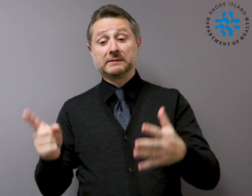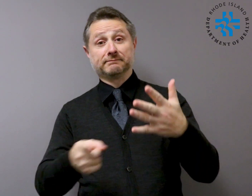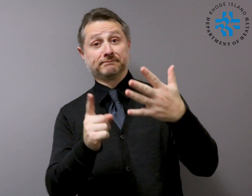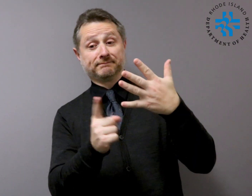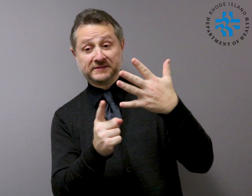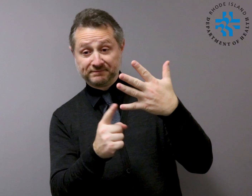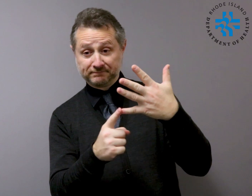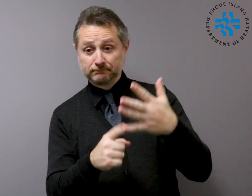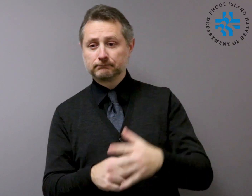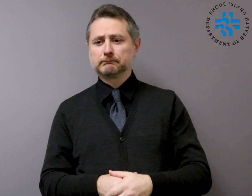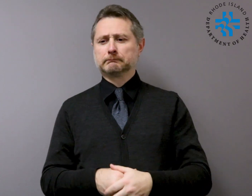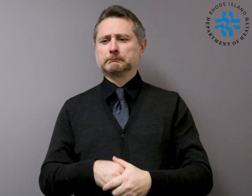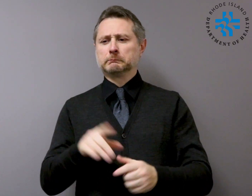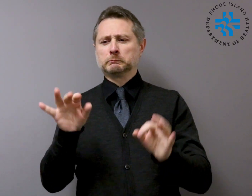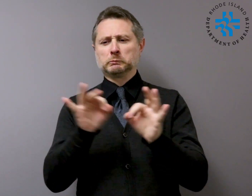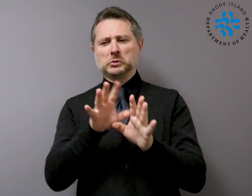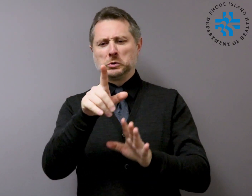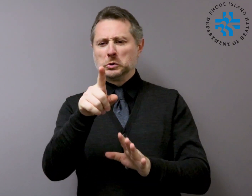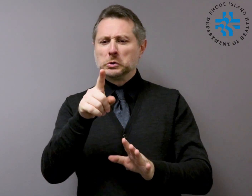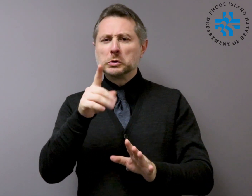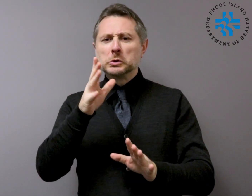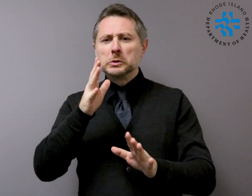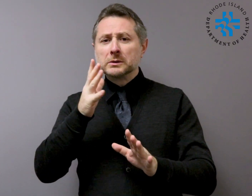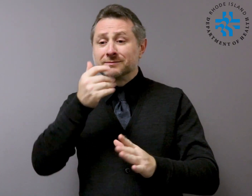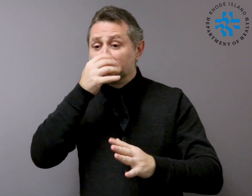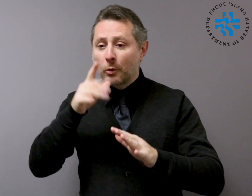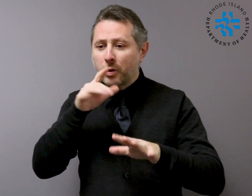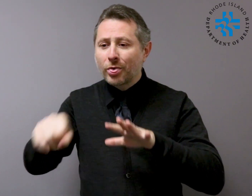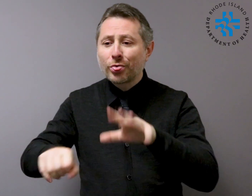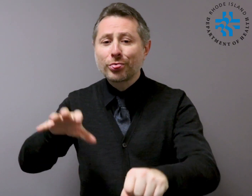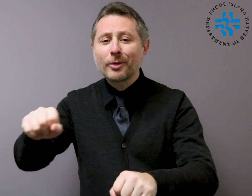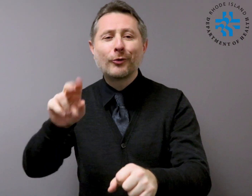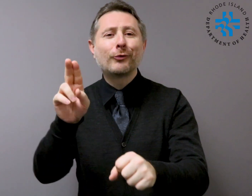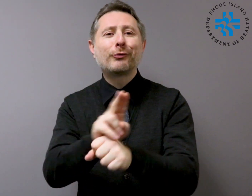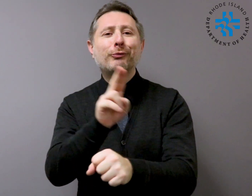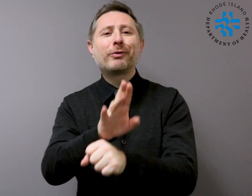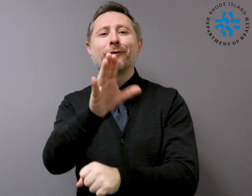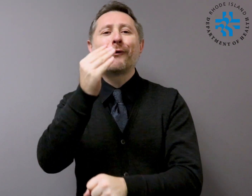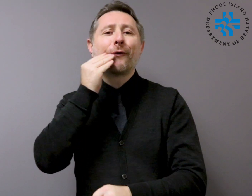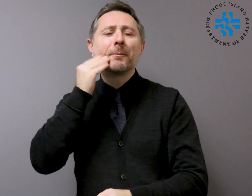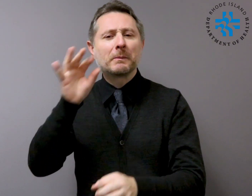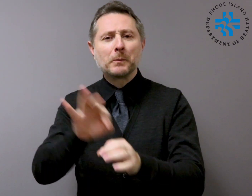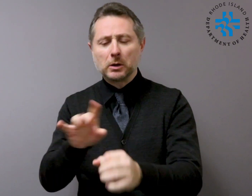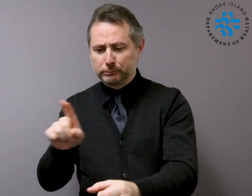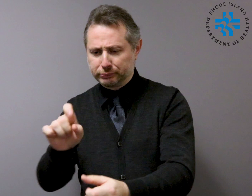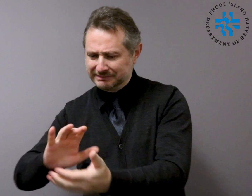Clean and disinfect frequently touched objects and surfaces using a regular household cleaning spray or wipe.